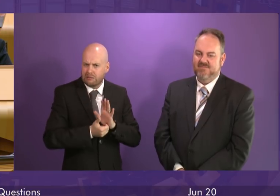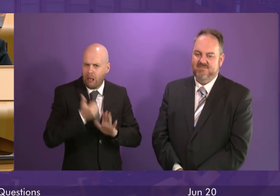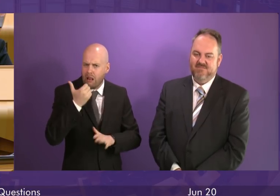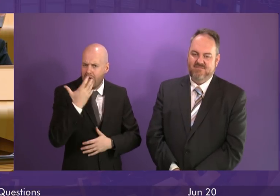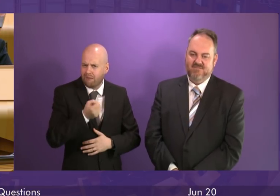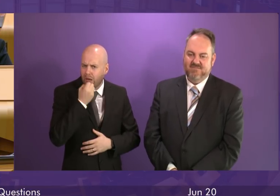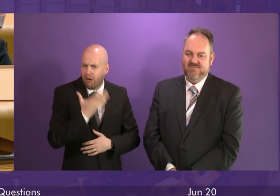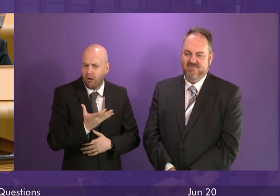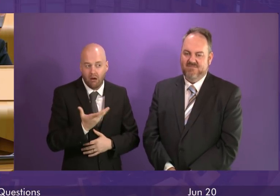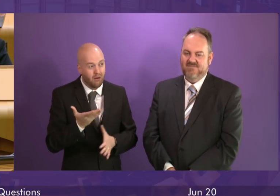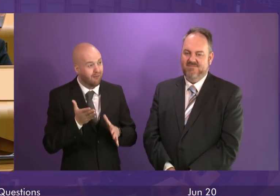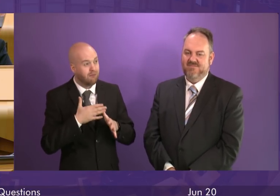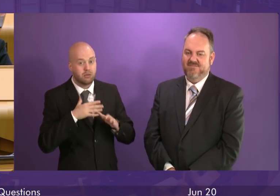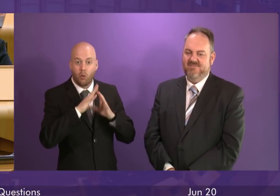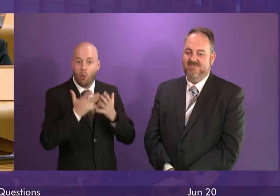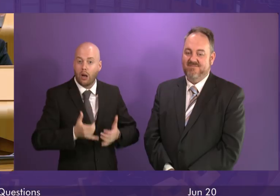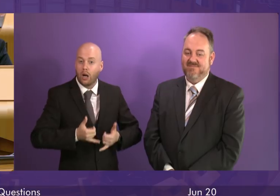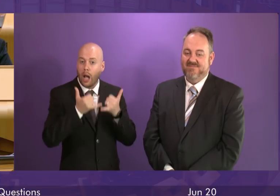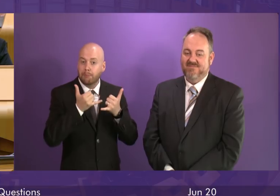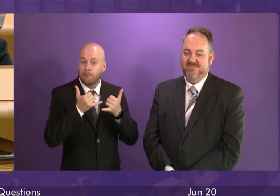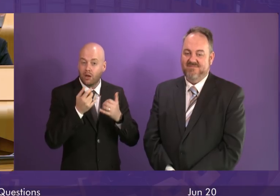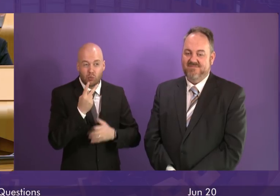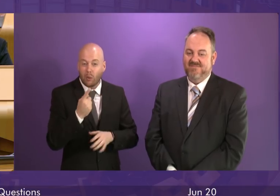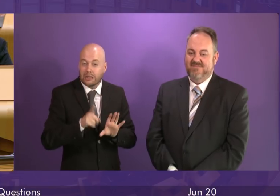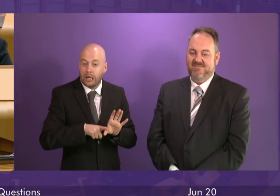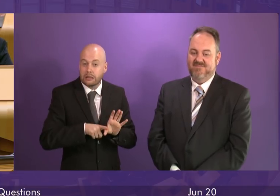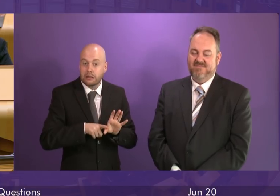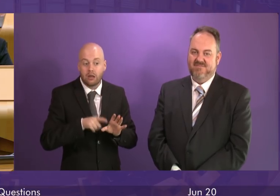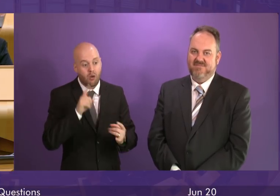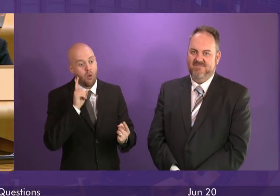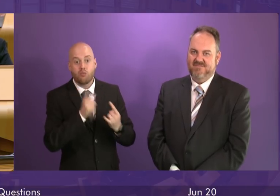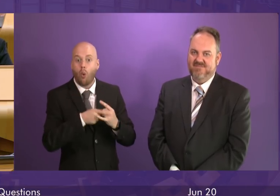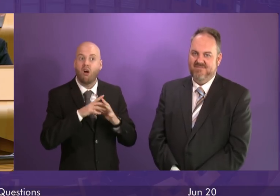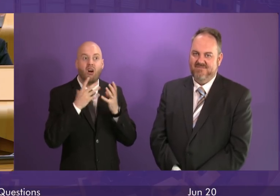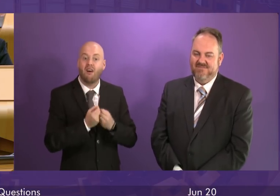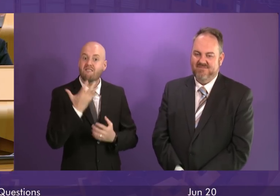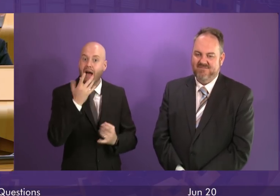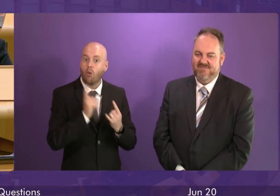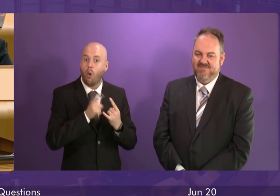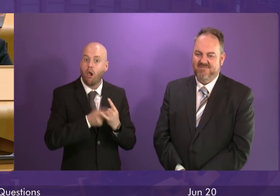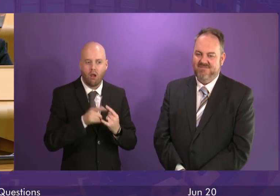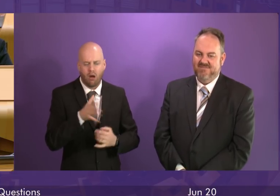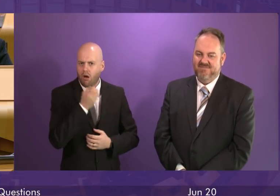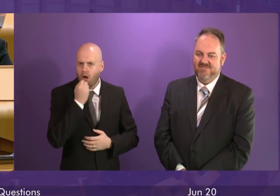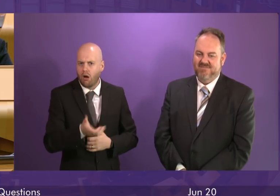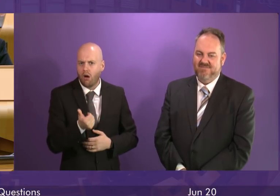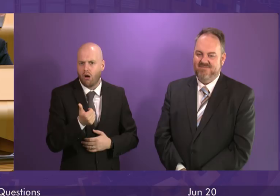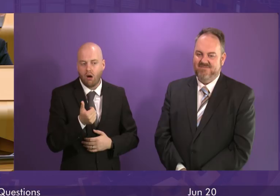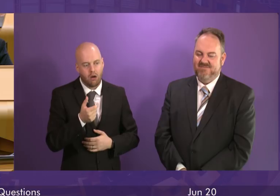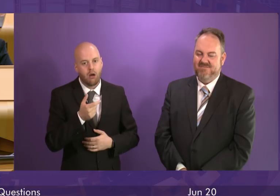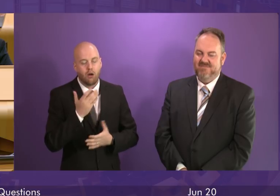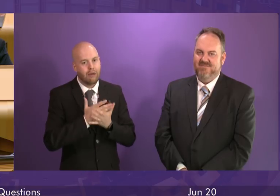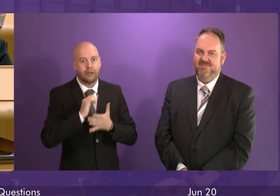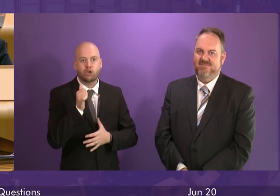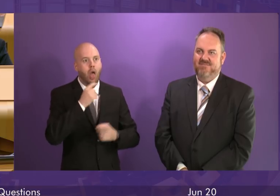us with some brilliant football score five great goals and most importantly of all we've seen them inspire the country and